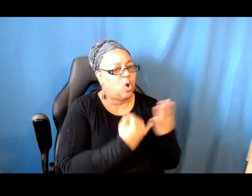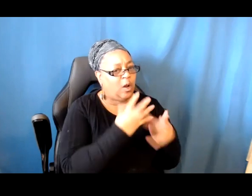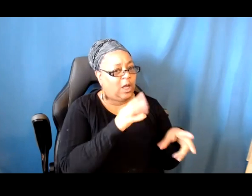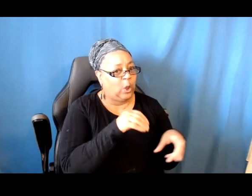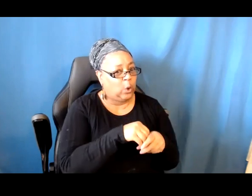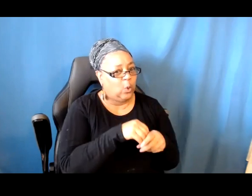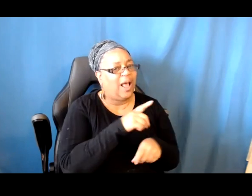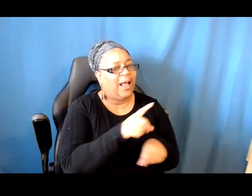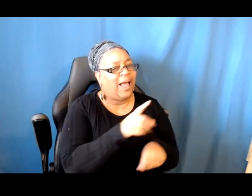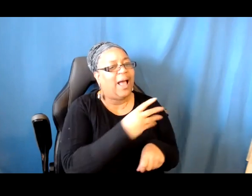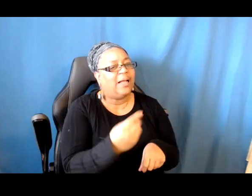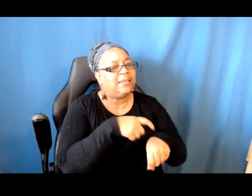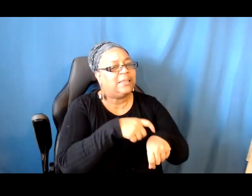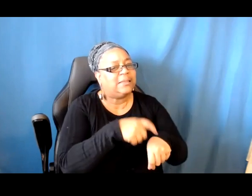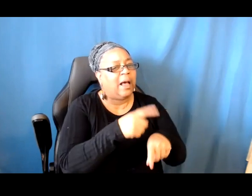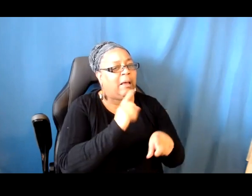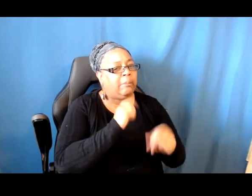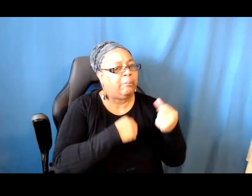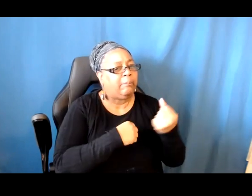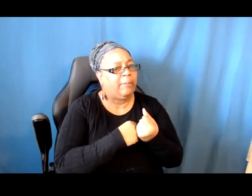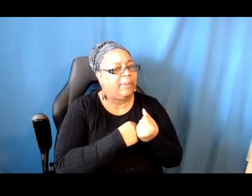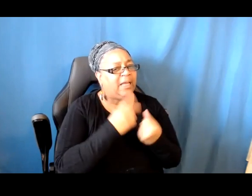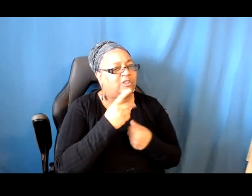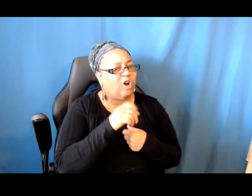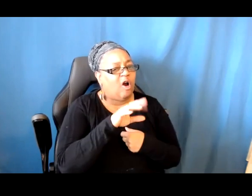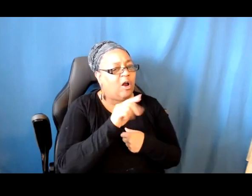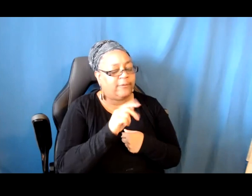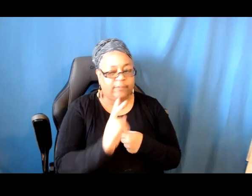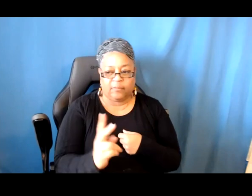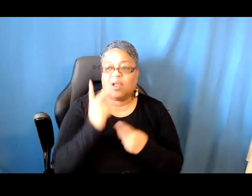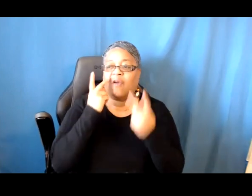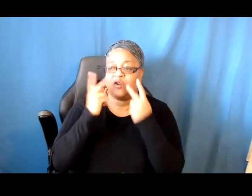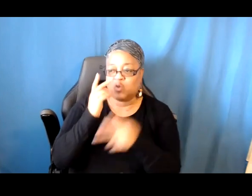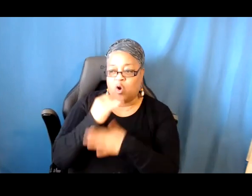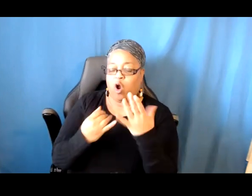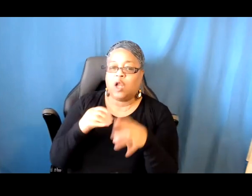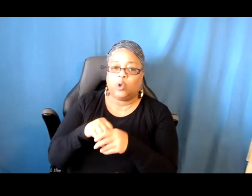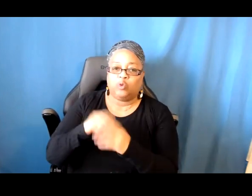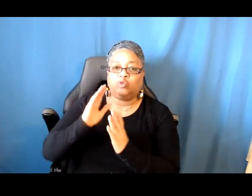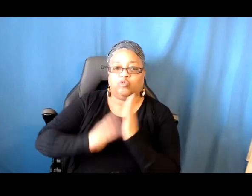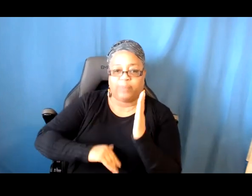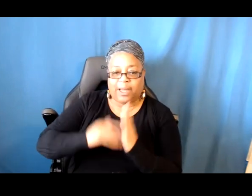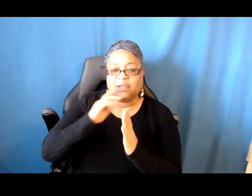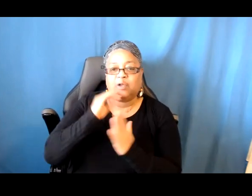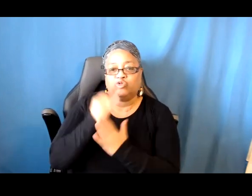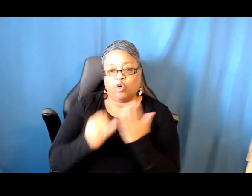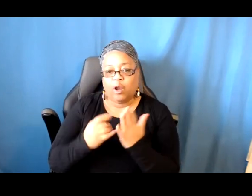So visual art includes drawing, painting, printmaking,